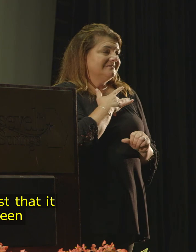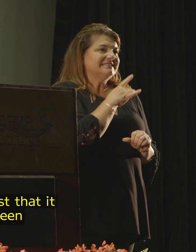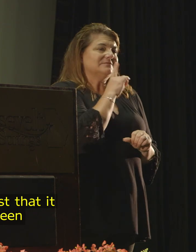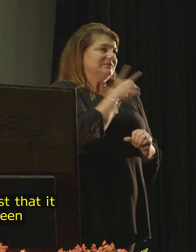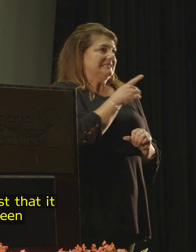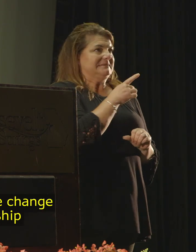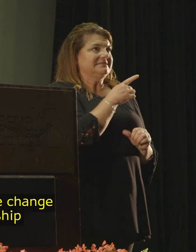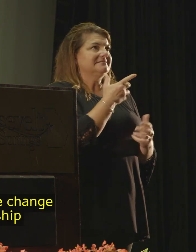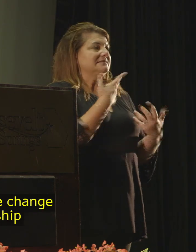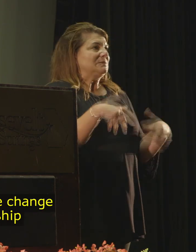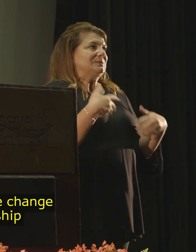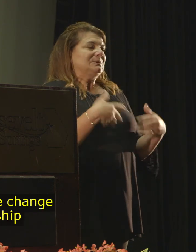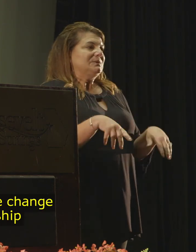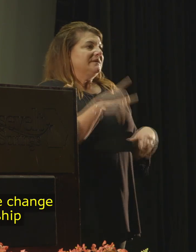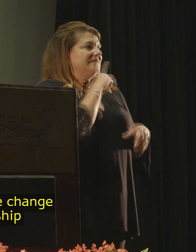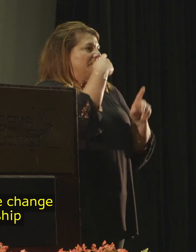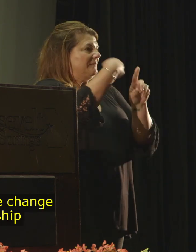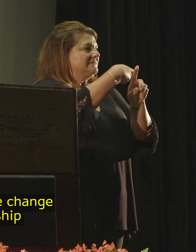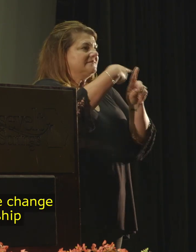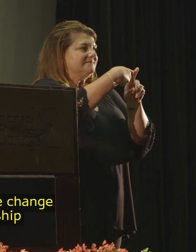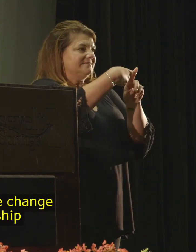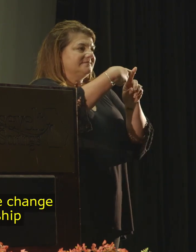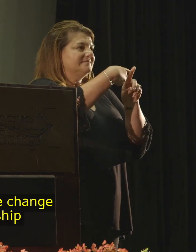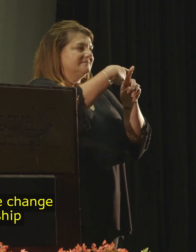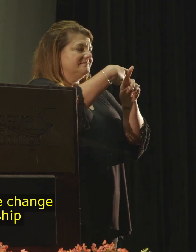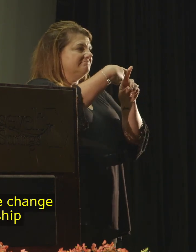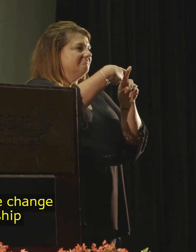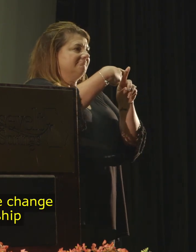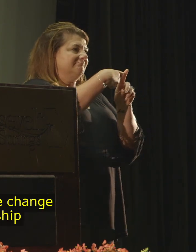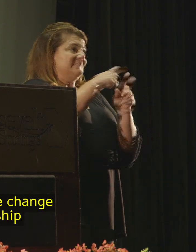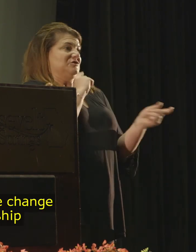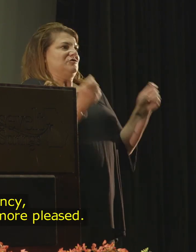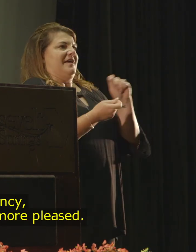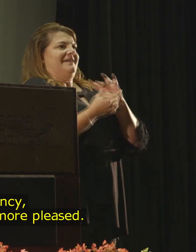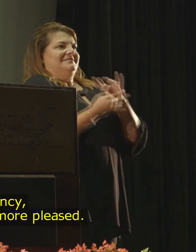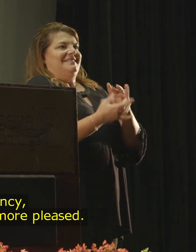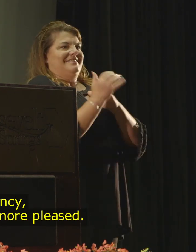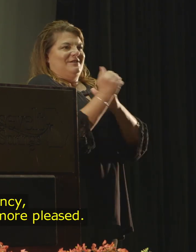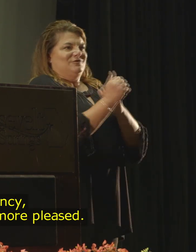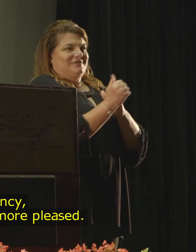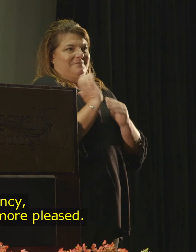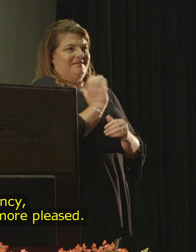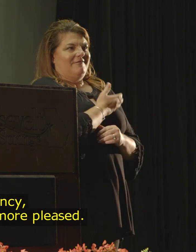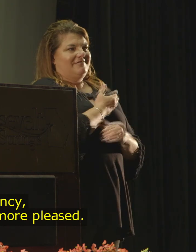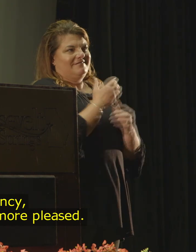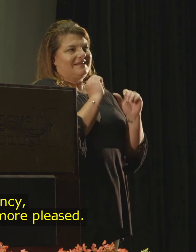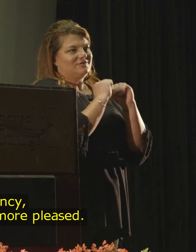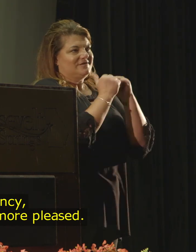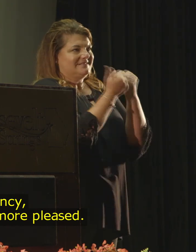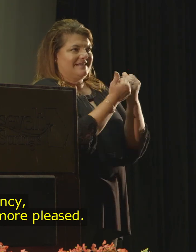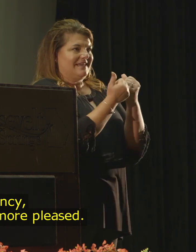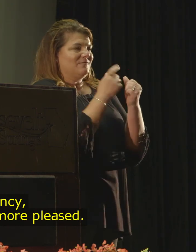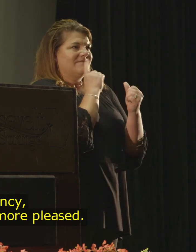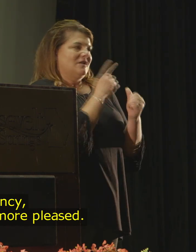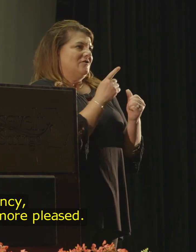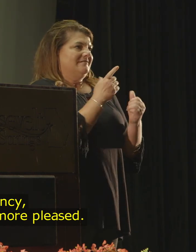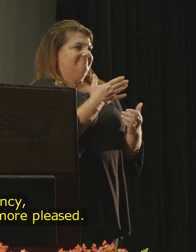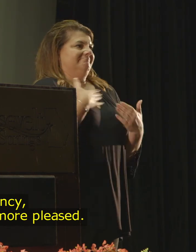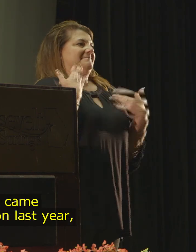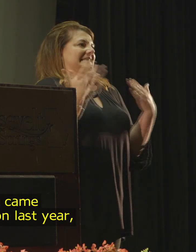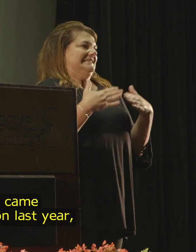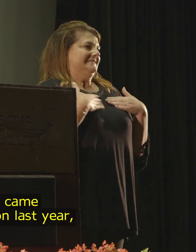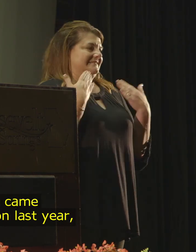been a very positive change in leadership in our agency, and we could not be more pleased.